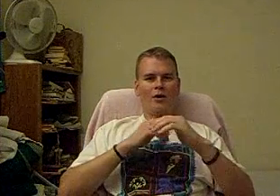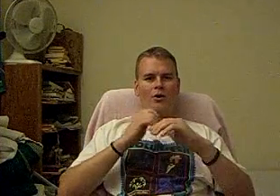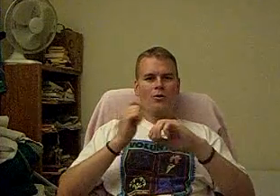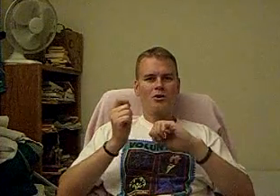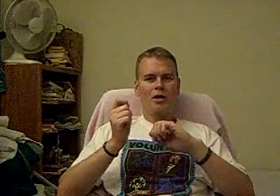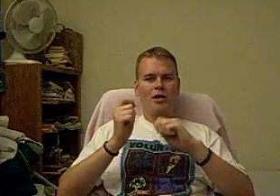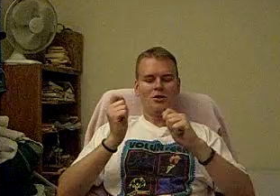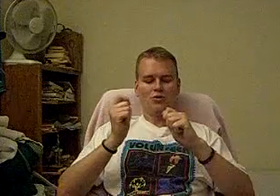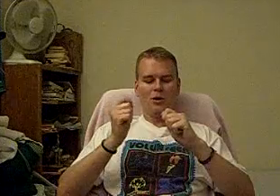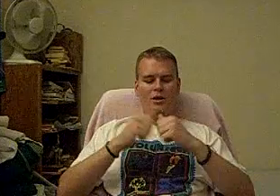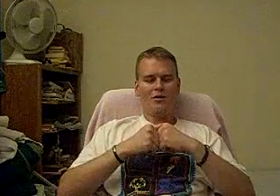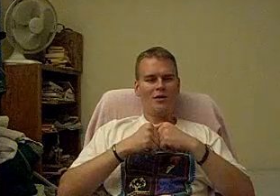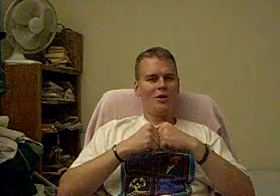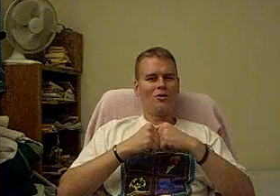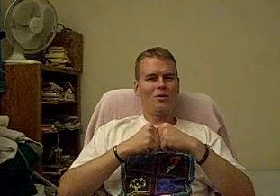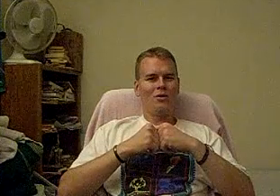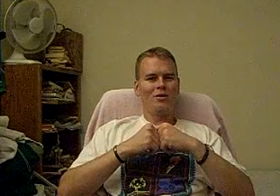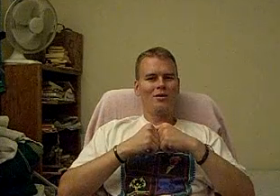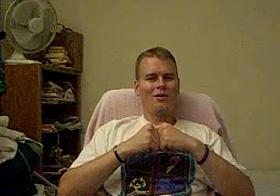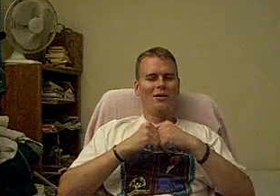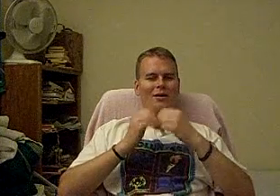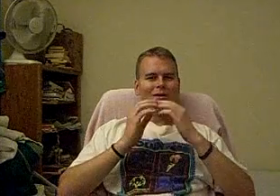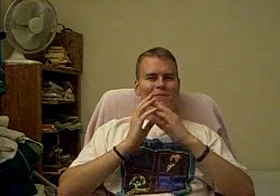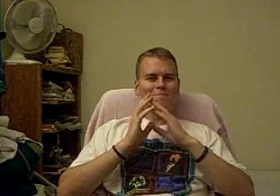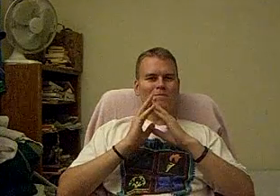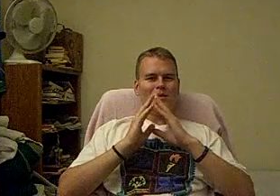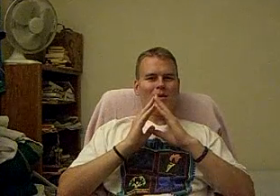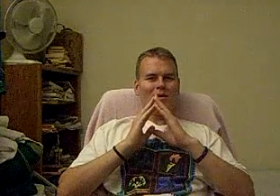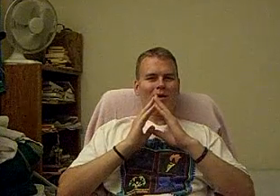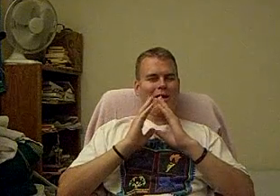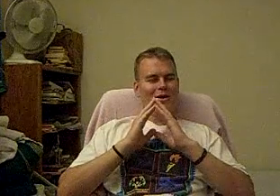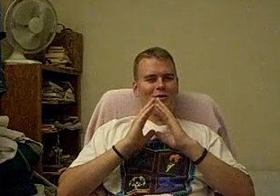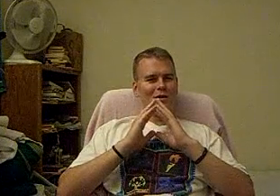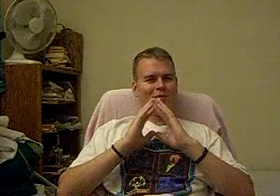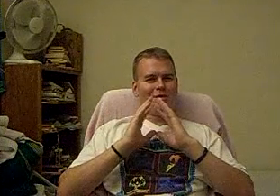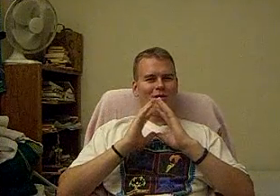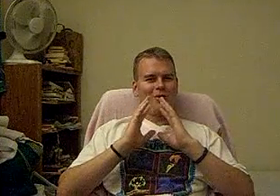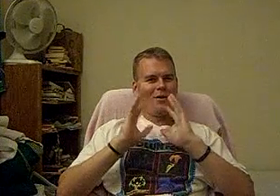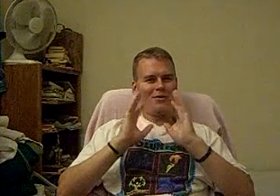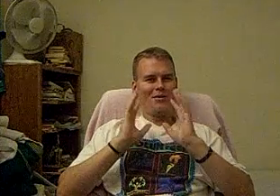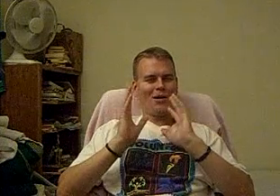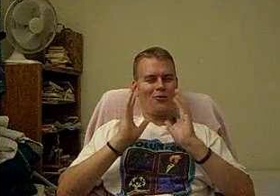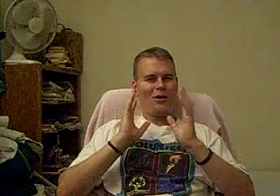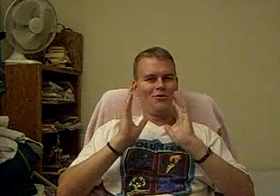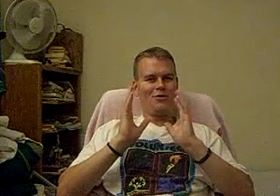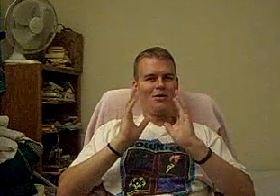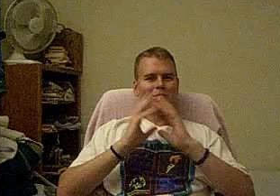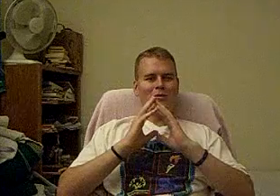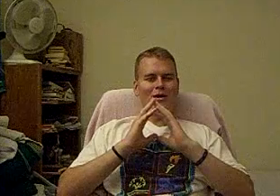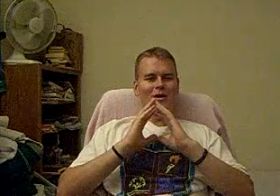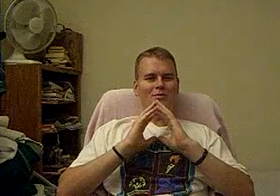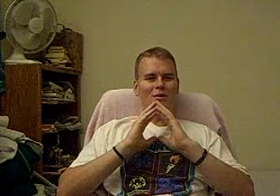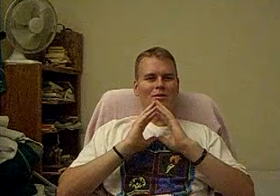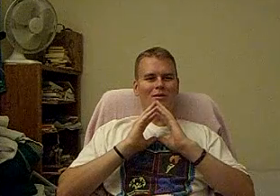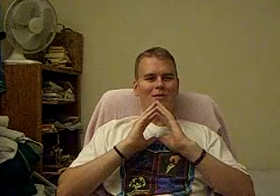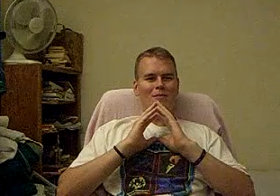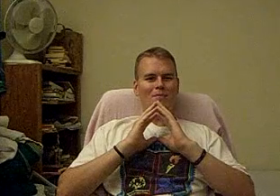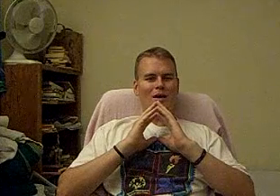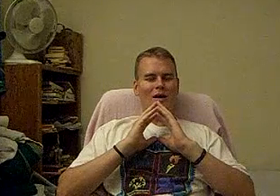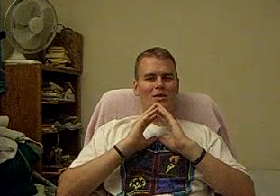can go and change and tweak things as they go along. I know it's kind of, you know, that's not quite solid in my mind, but I